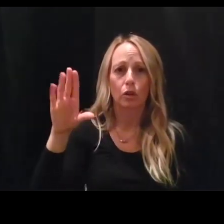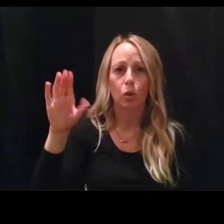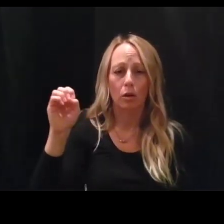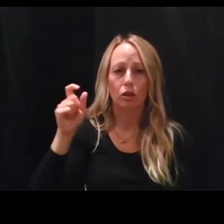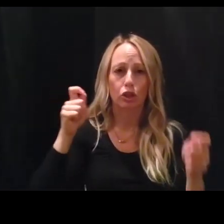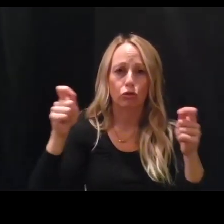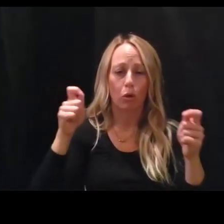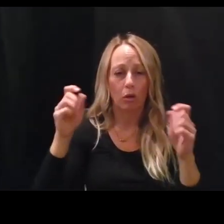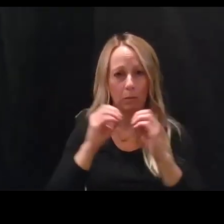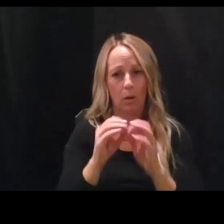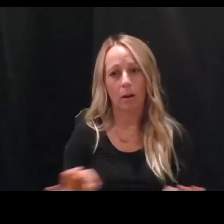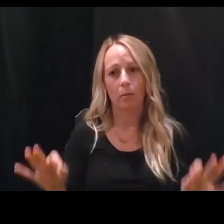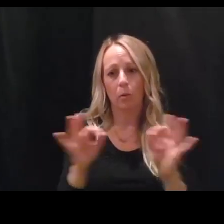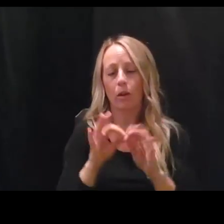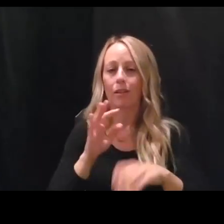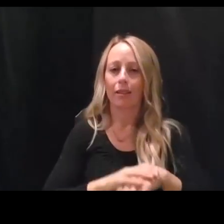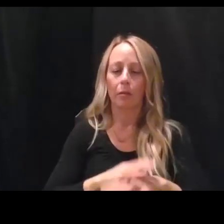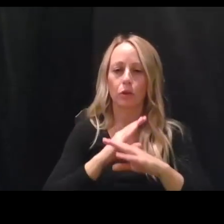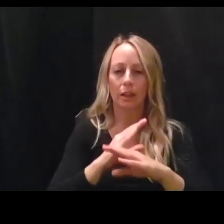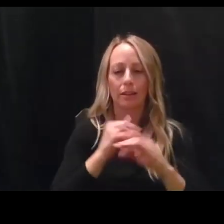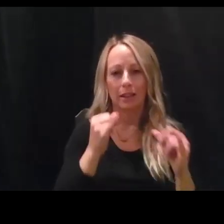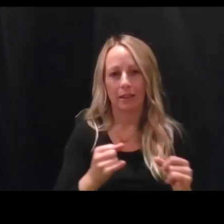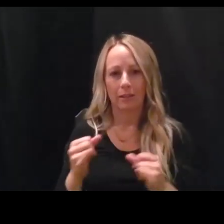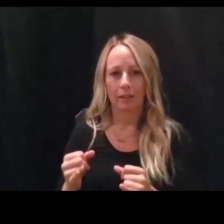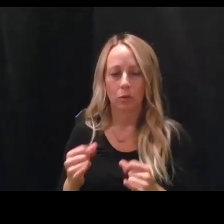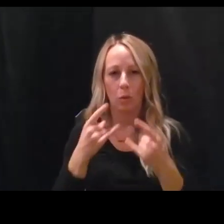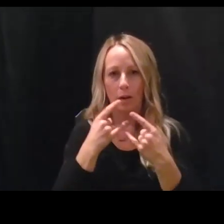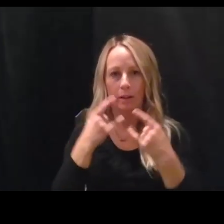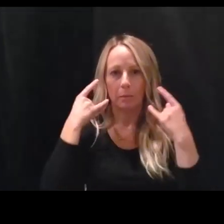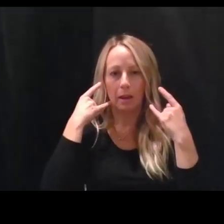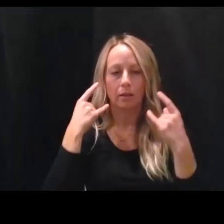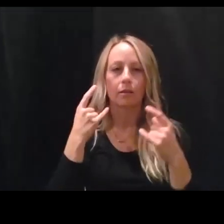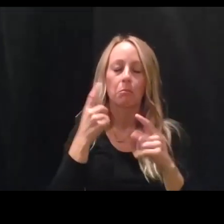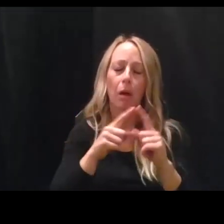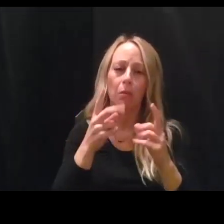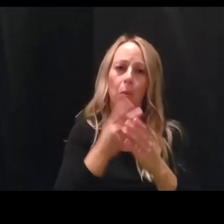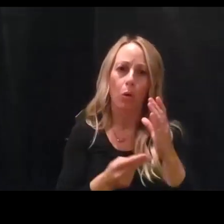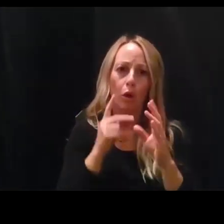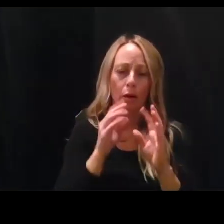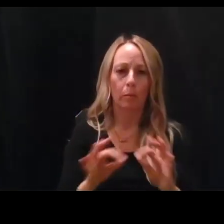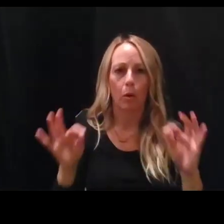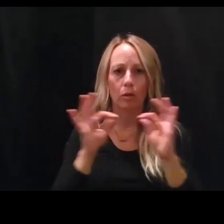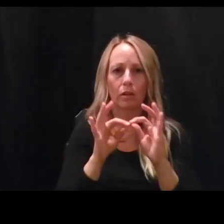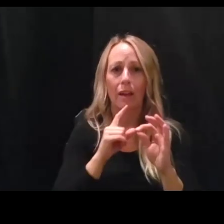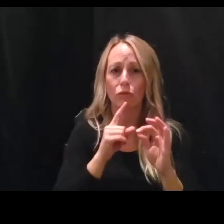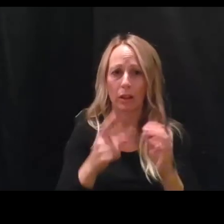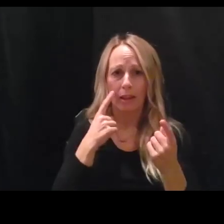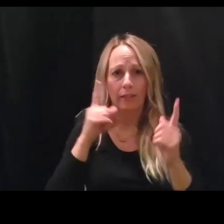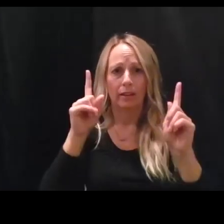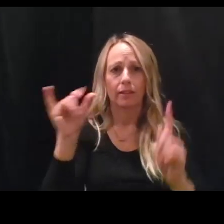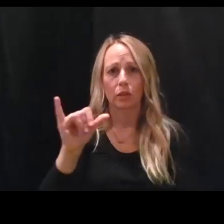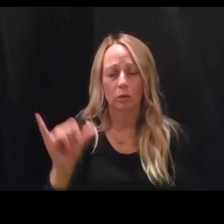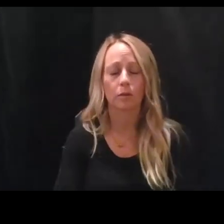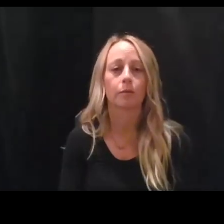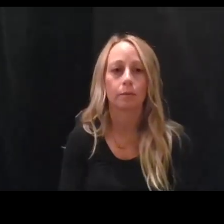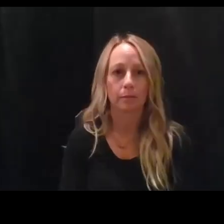than, than protecting the individual wearing the mask, but both are important. Uh, and they're highly effective. I